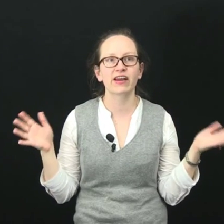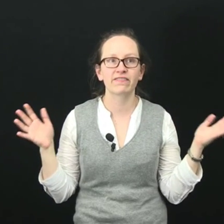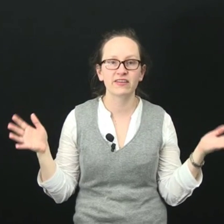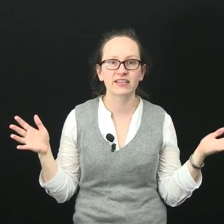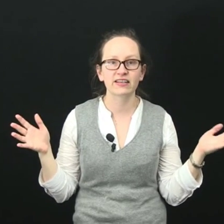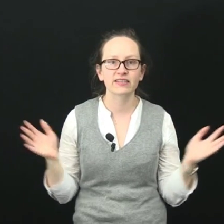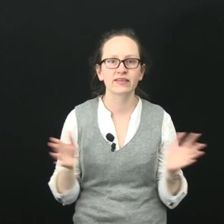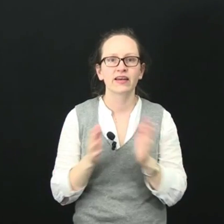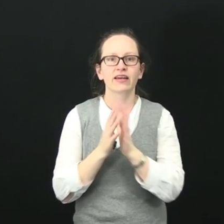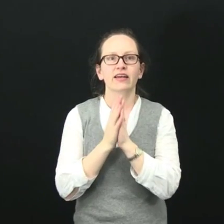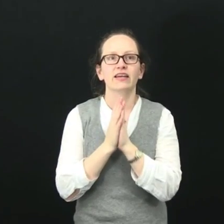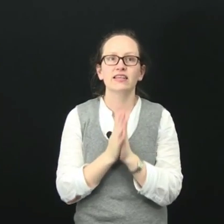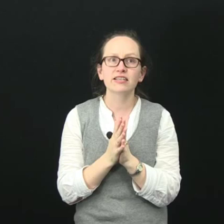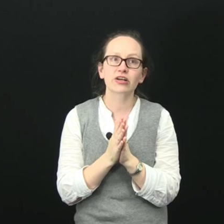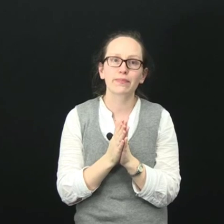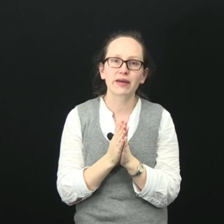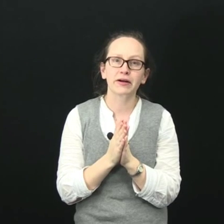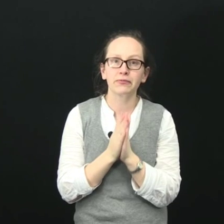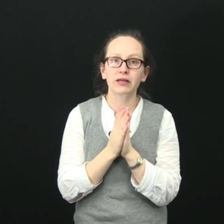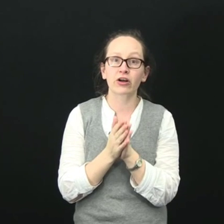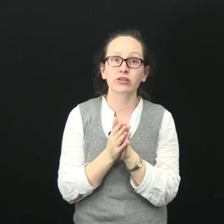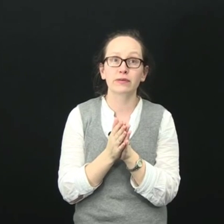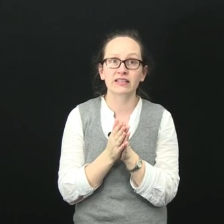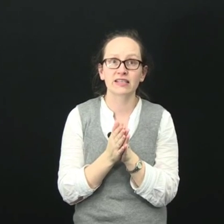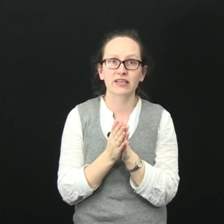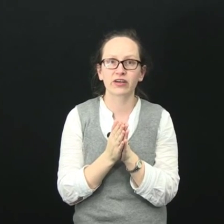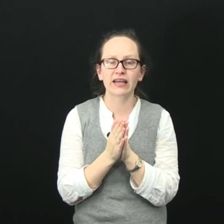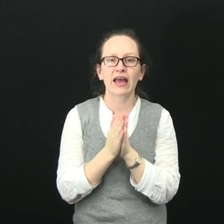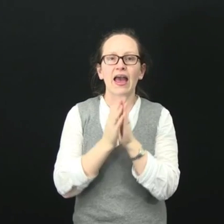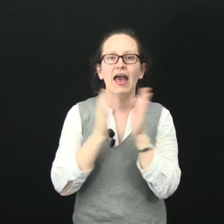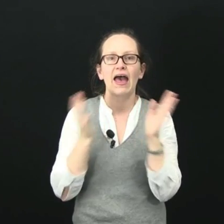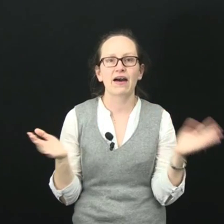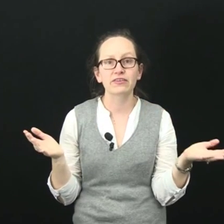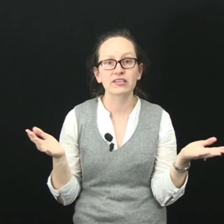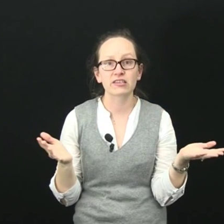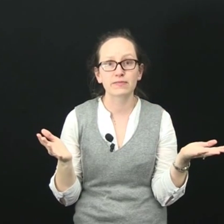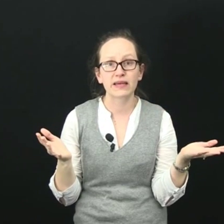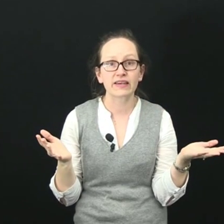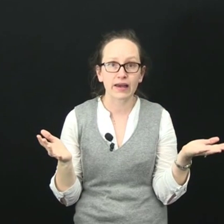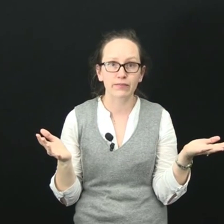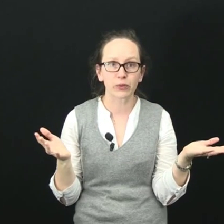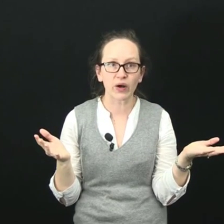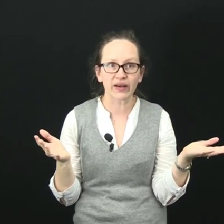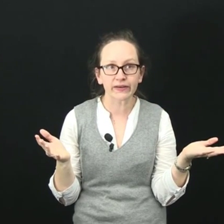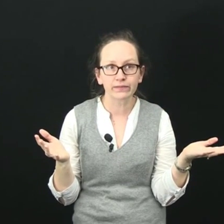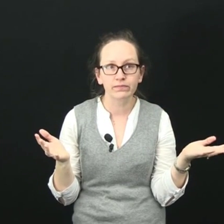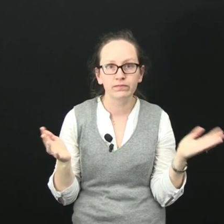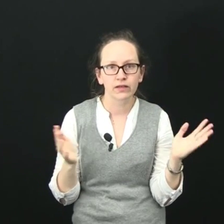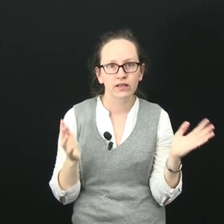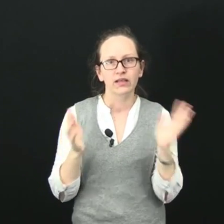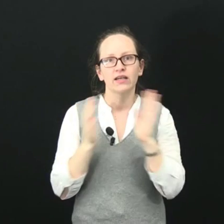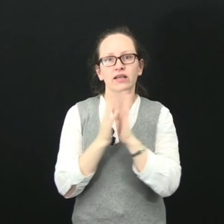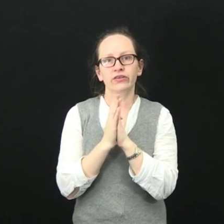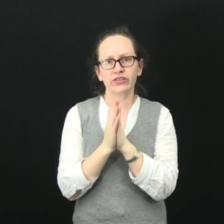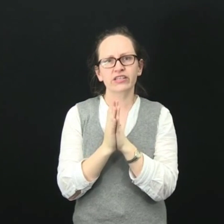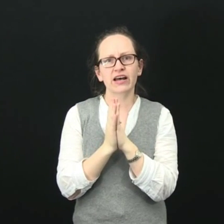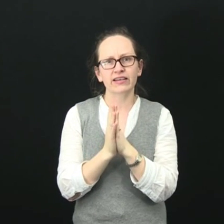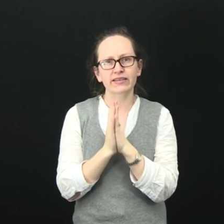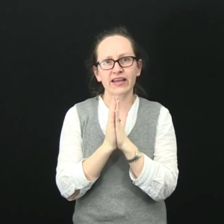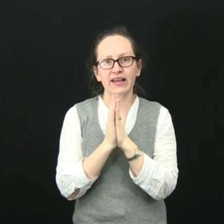Physics. In this topic, we're going to be considering how does a speed camera work. In order to understand